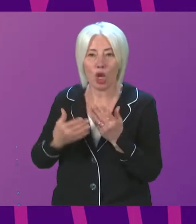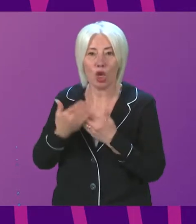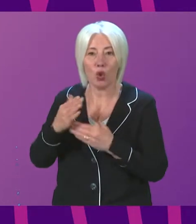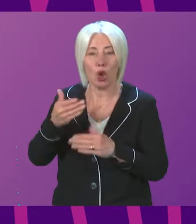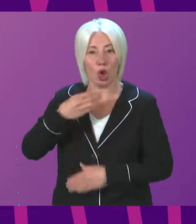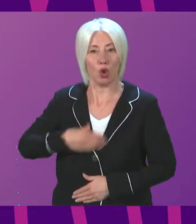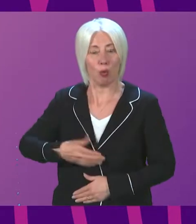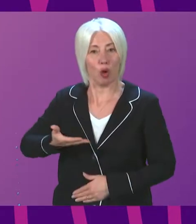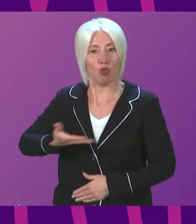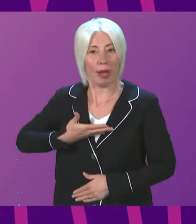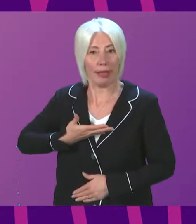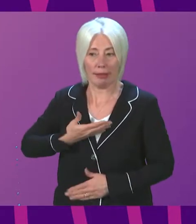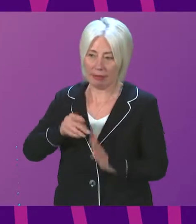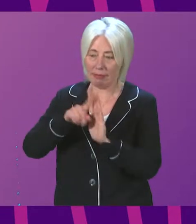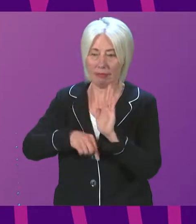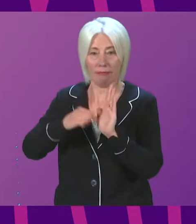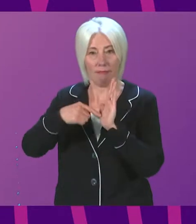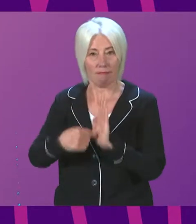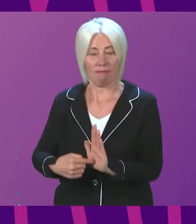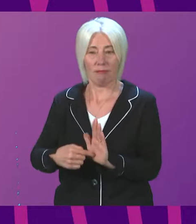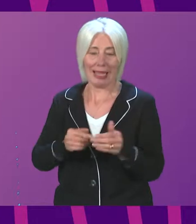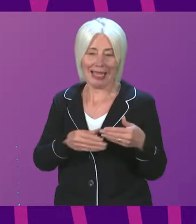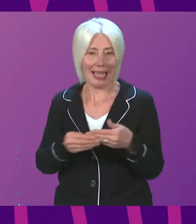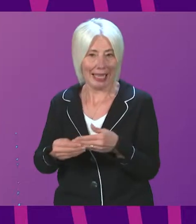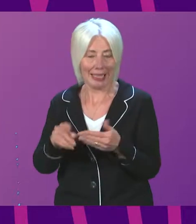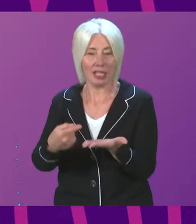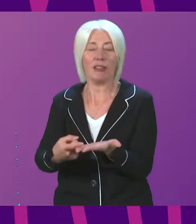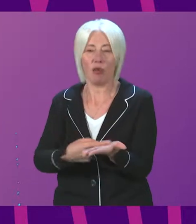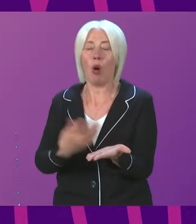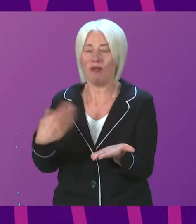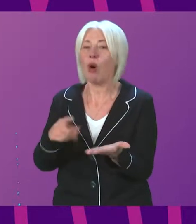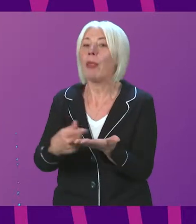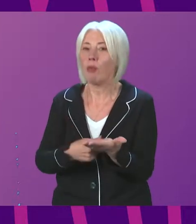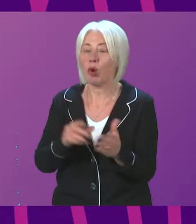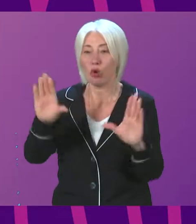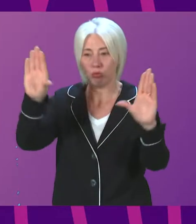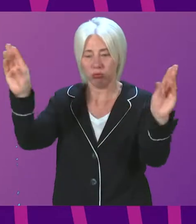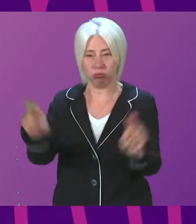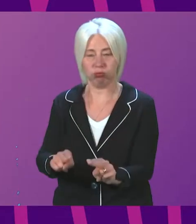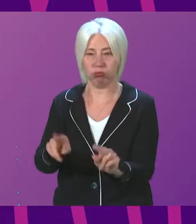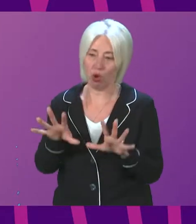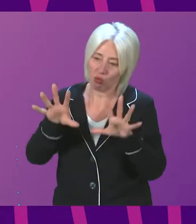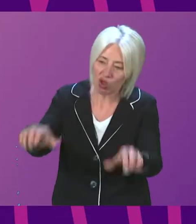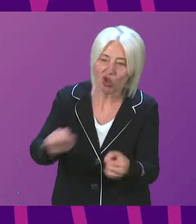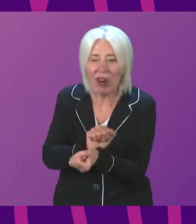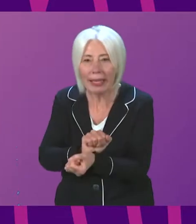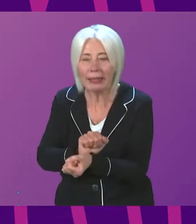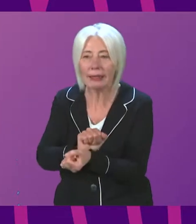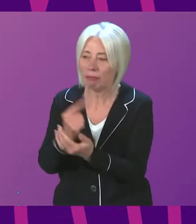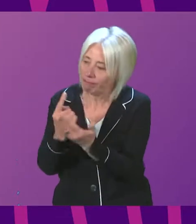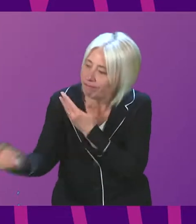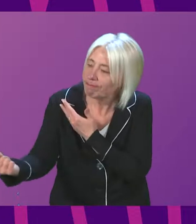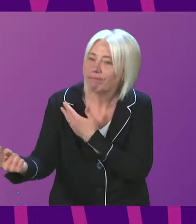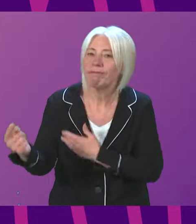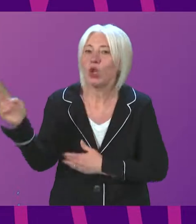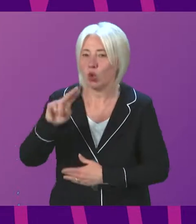rights based guidance to address the concerns raised in the report and minimise the use of restraint and seclusion in schools and I can advise the